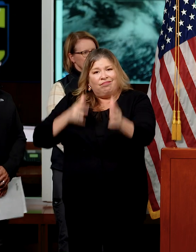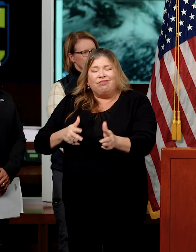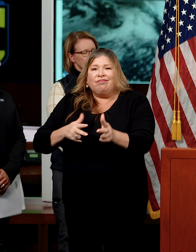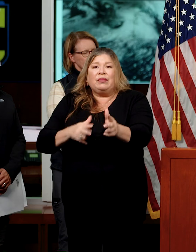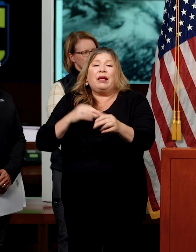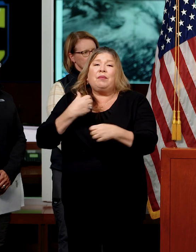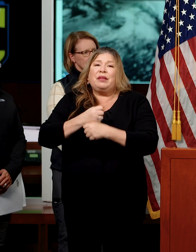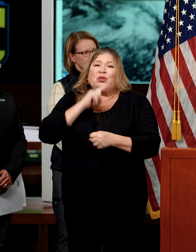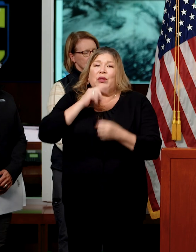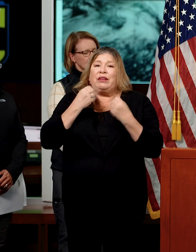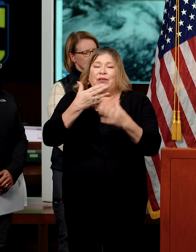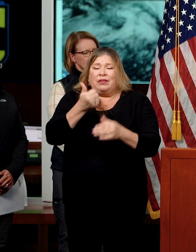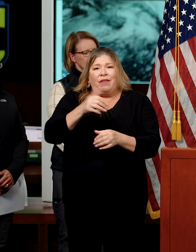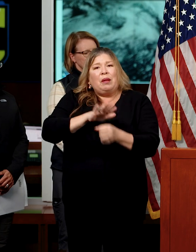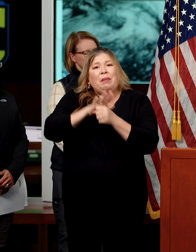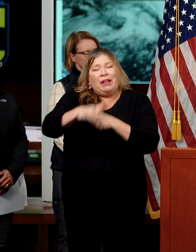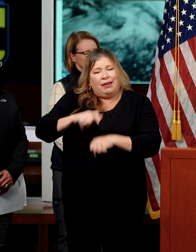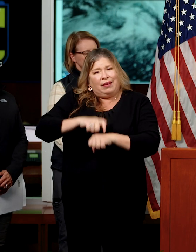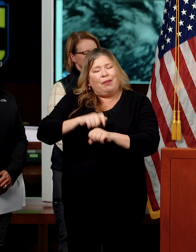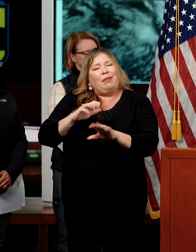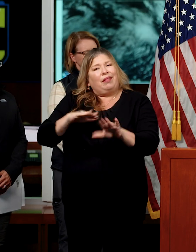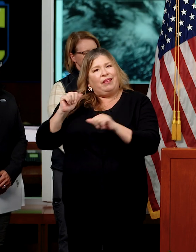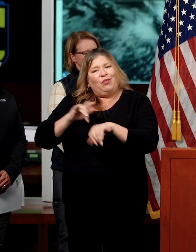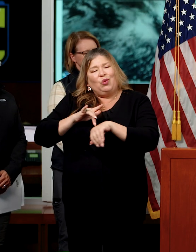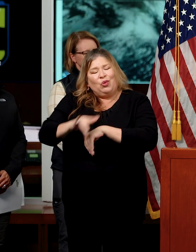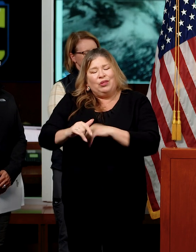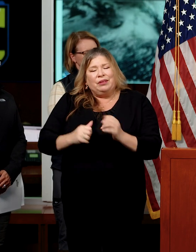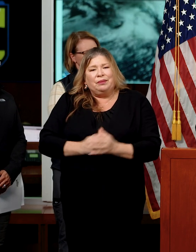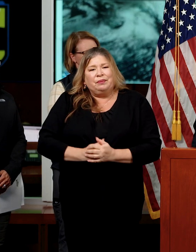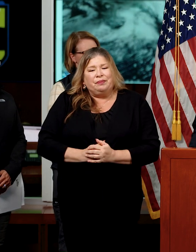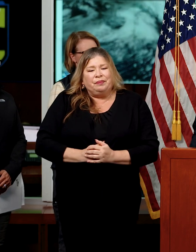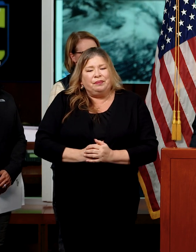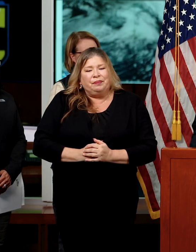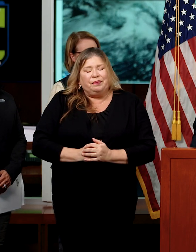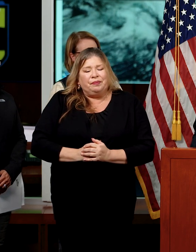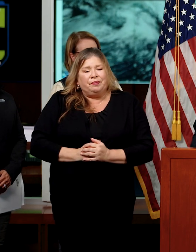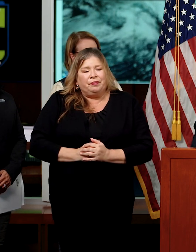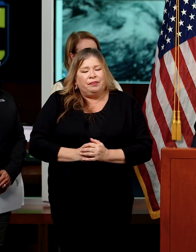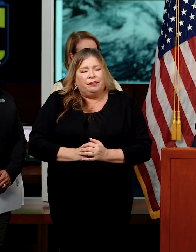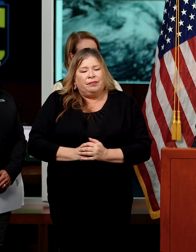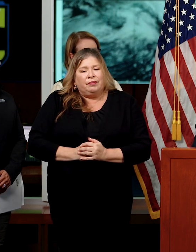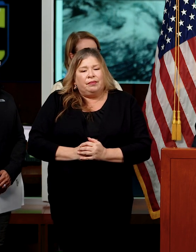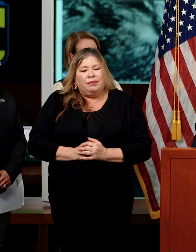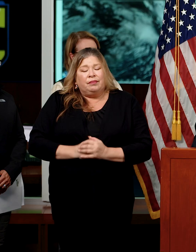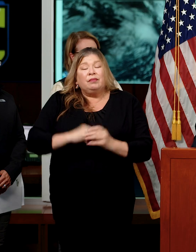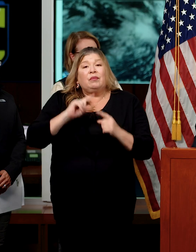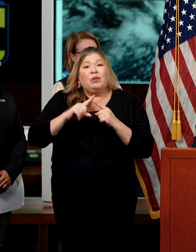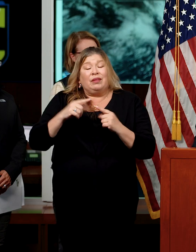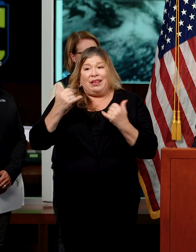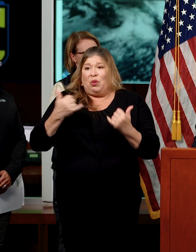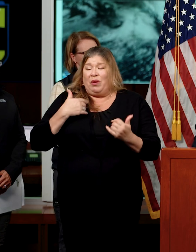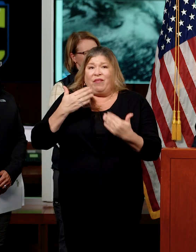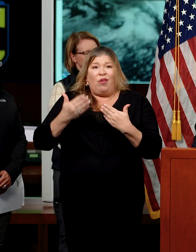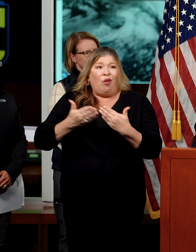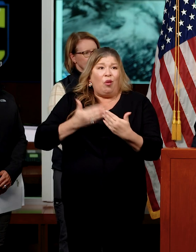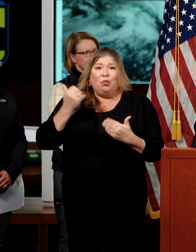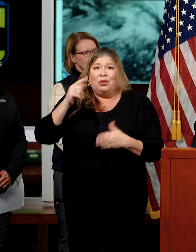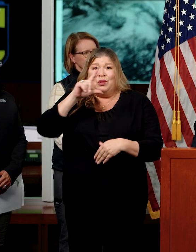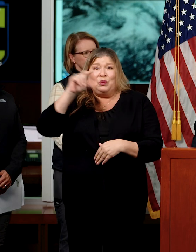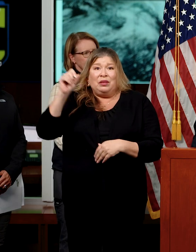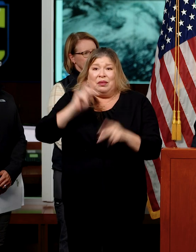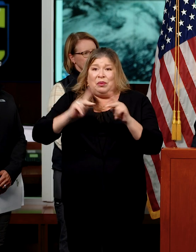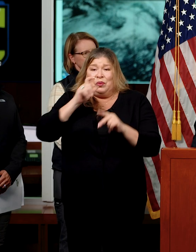give yourself plenty of time to arrive where you're going safely. As we approach nearly 20 fatalities in this